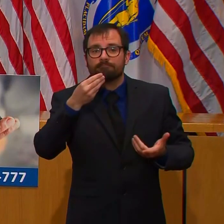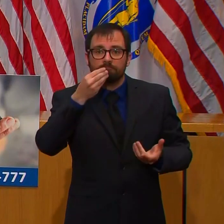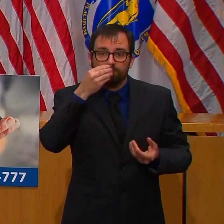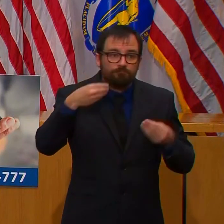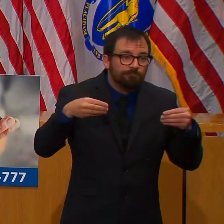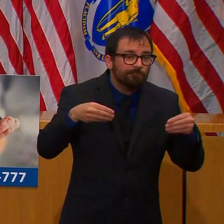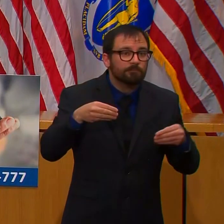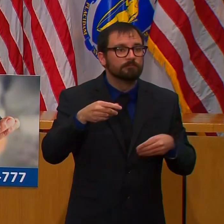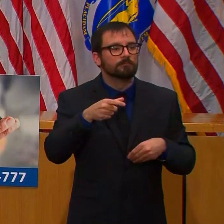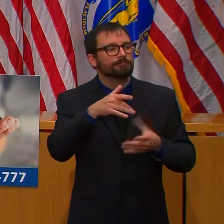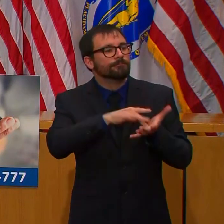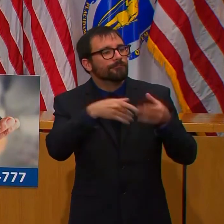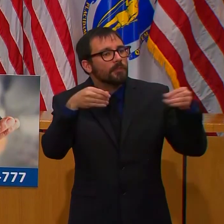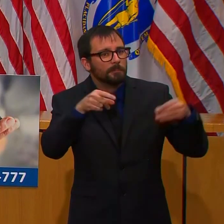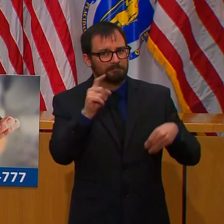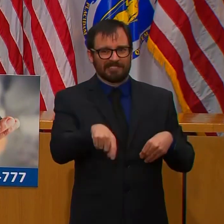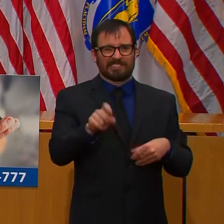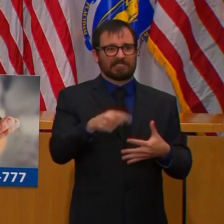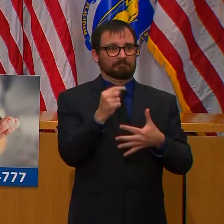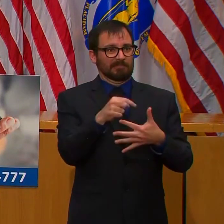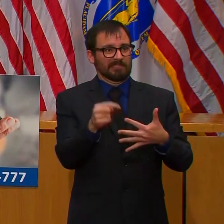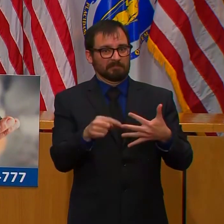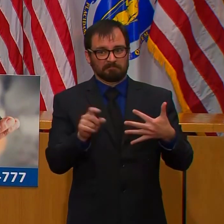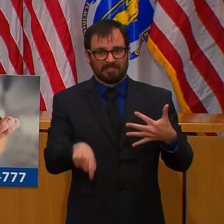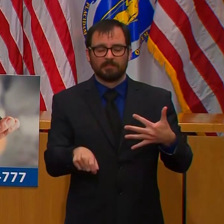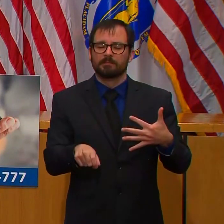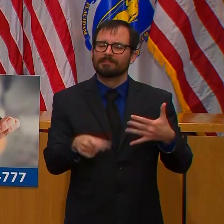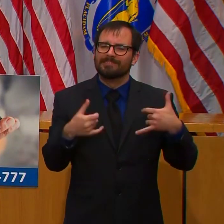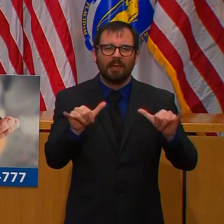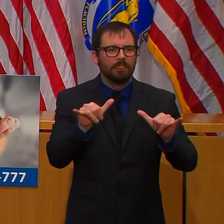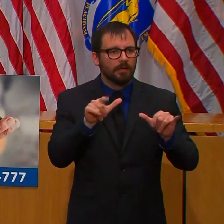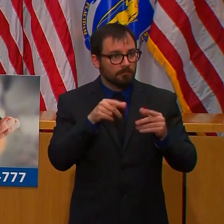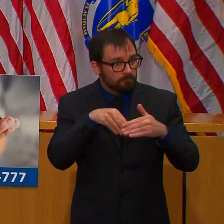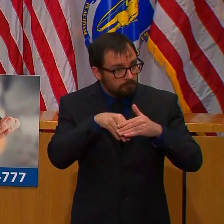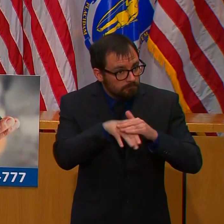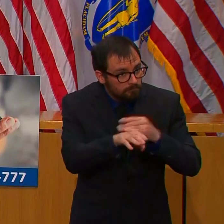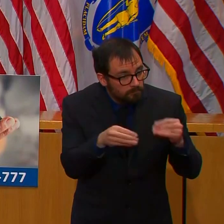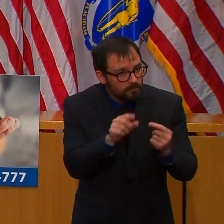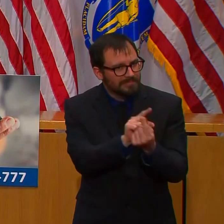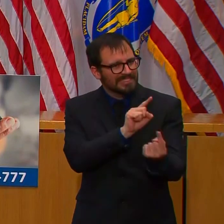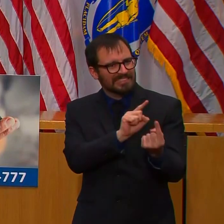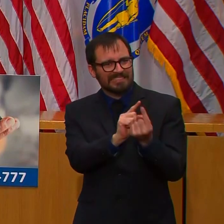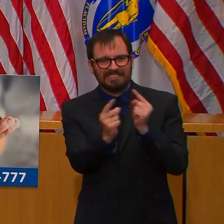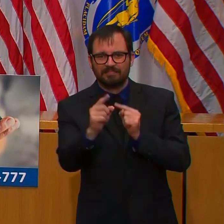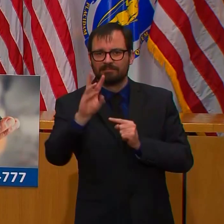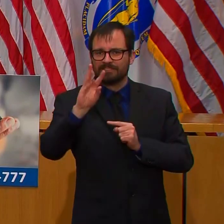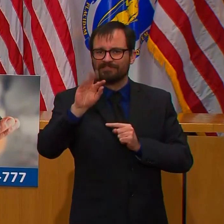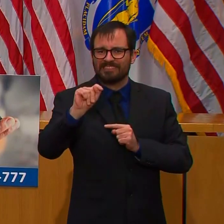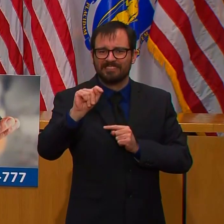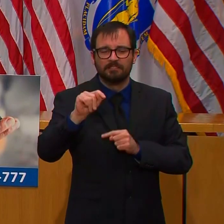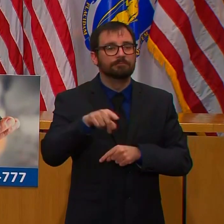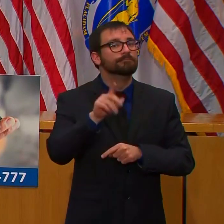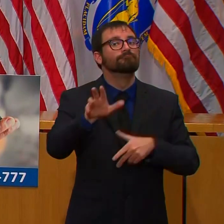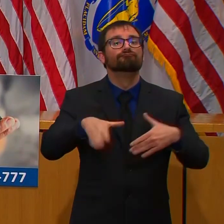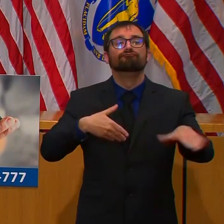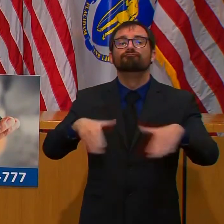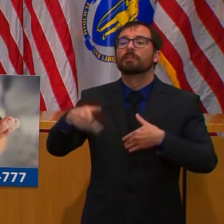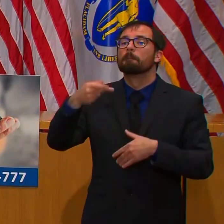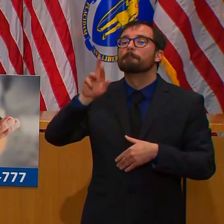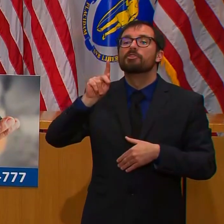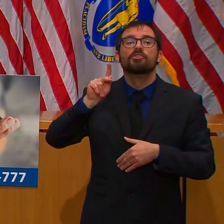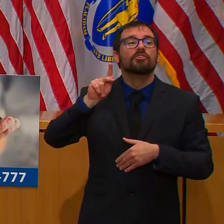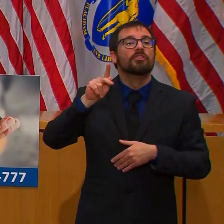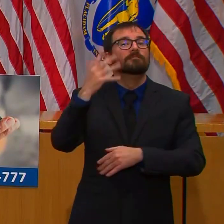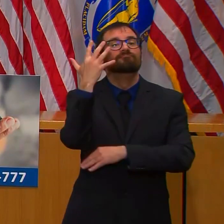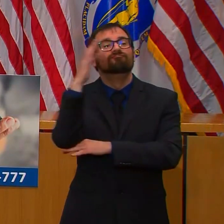Go outside. Go for a walk. Go to the park. But don't do it in big groups. Don't